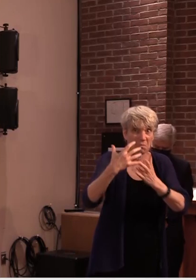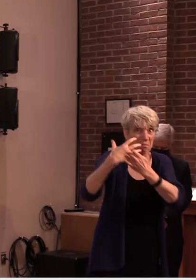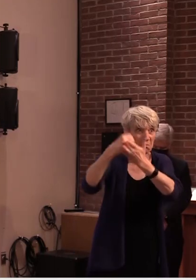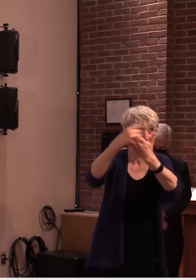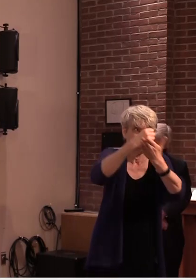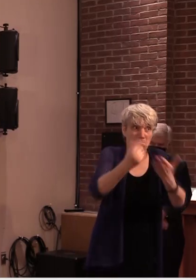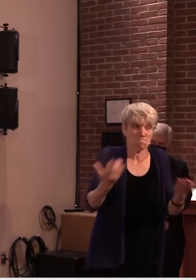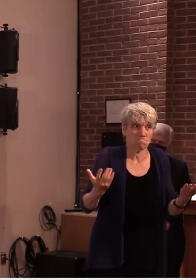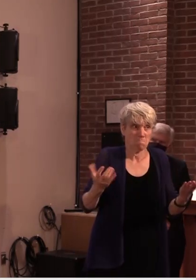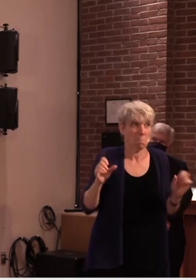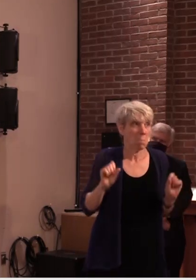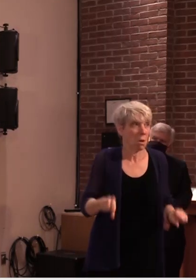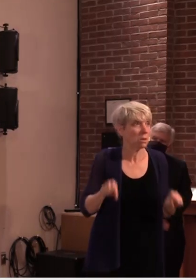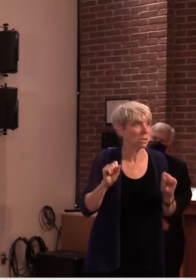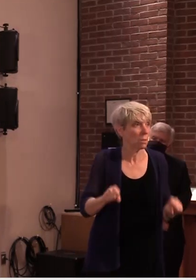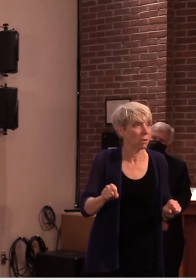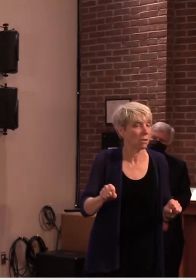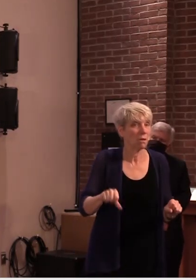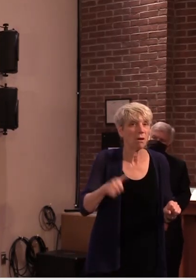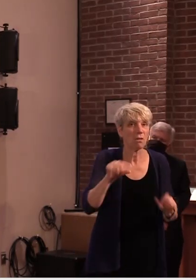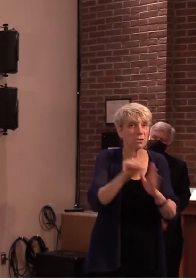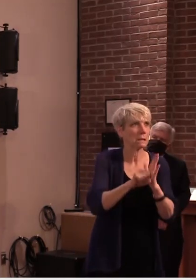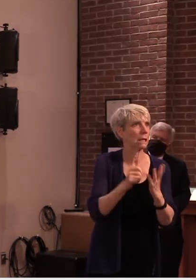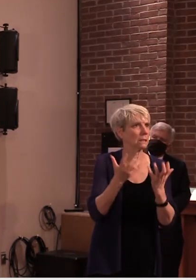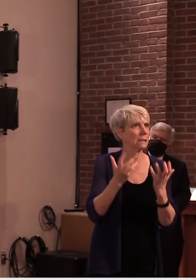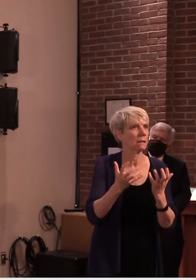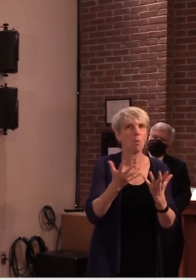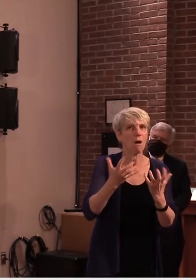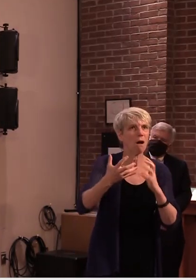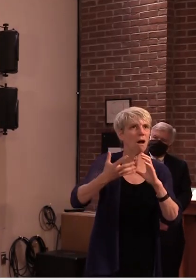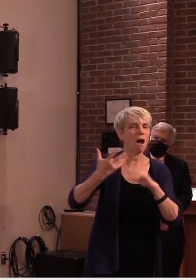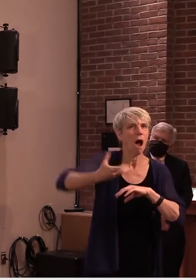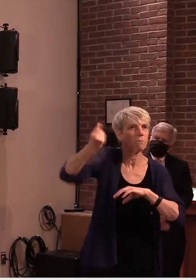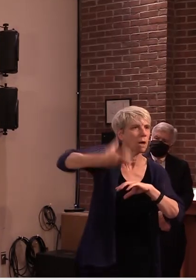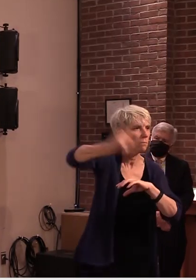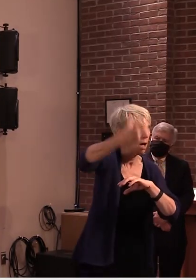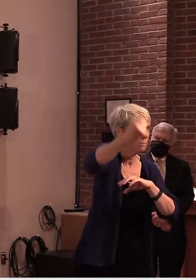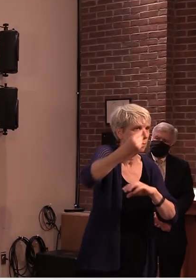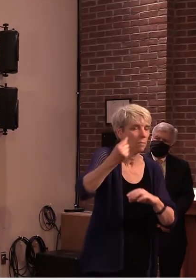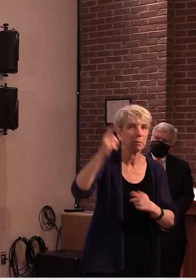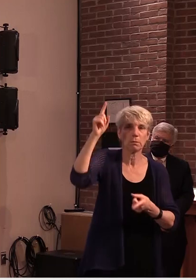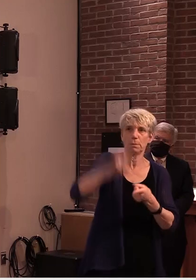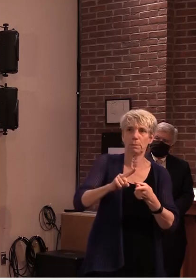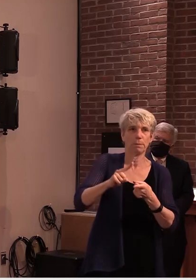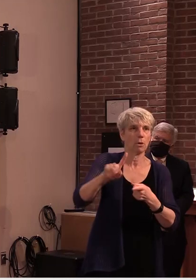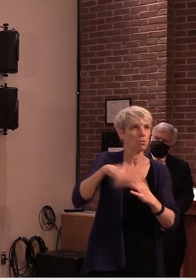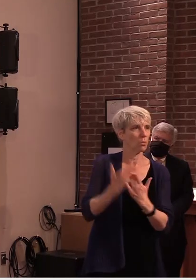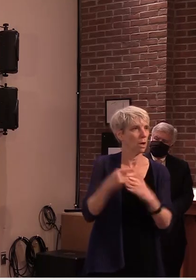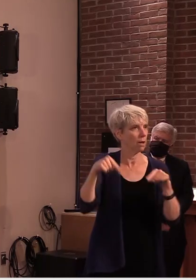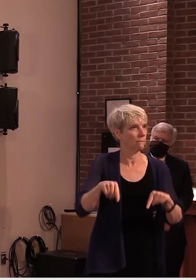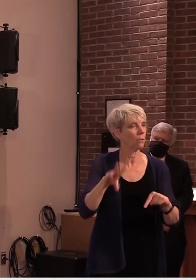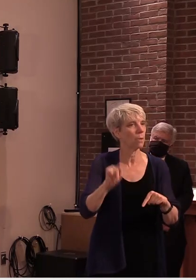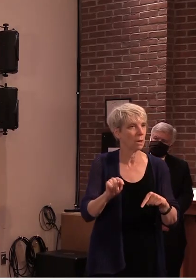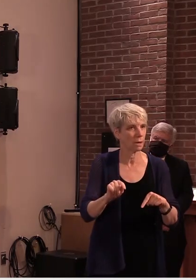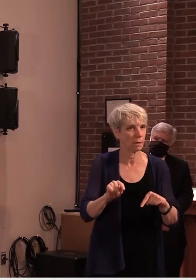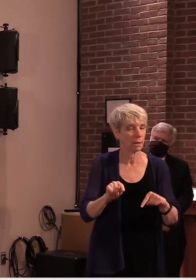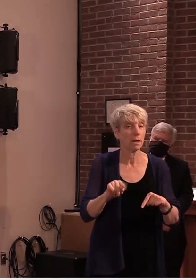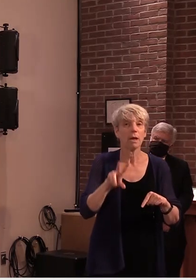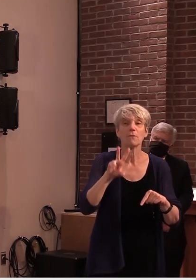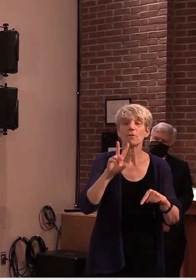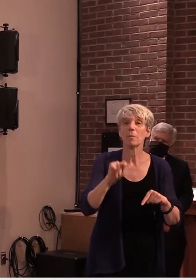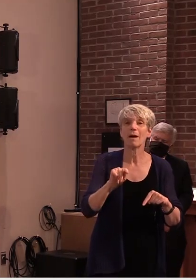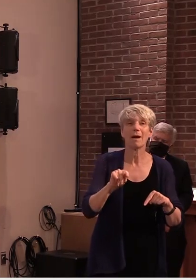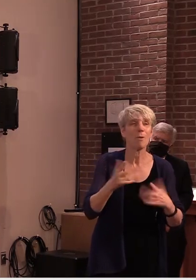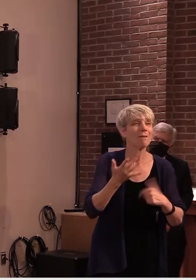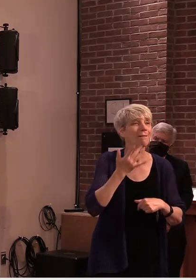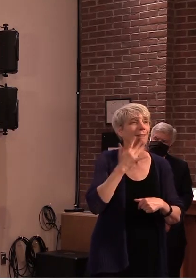and vermont is not immune as we said many times before we expect there will be cases and even